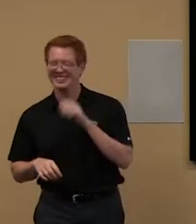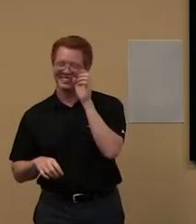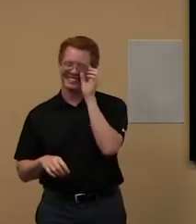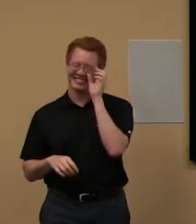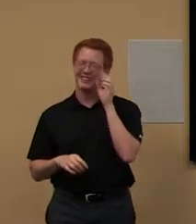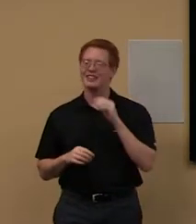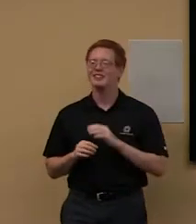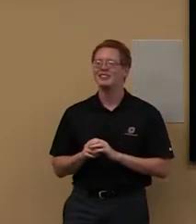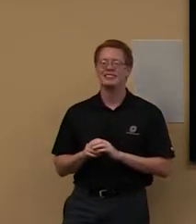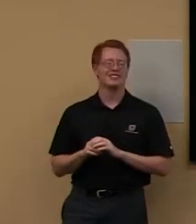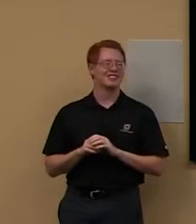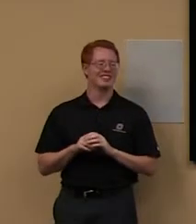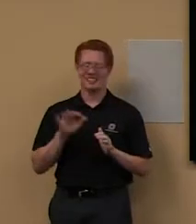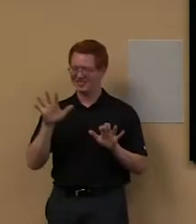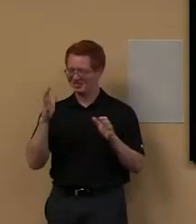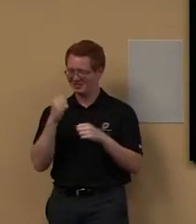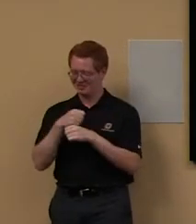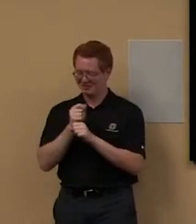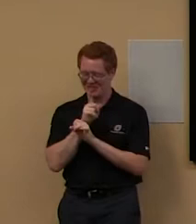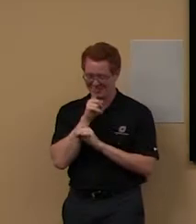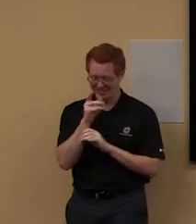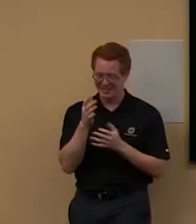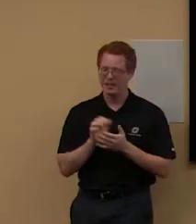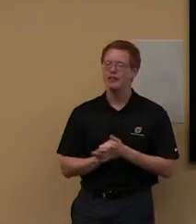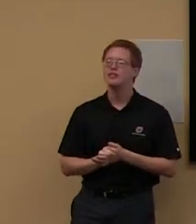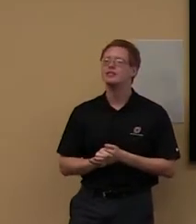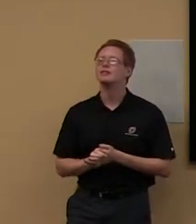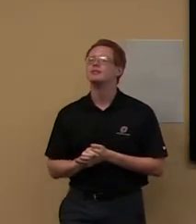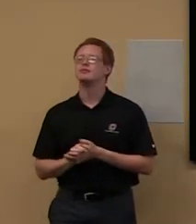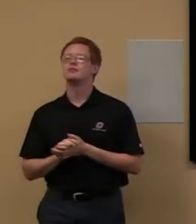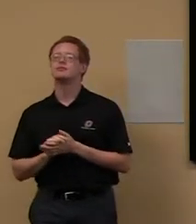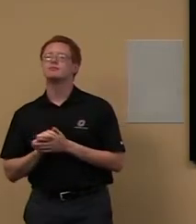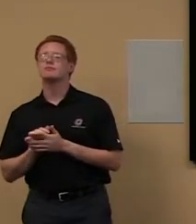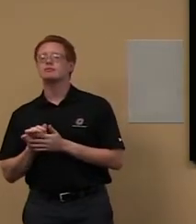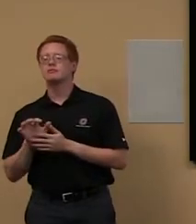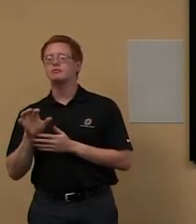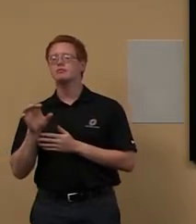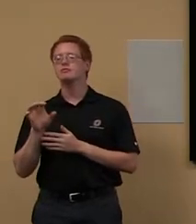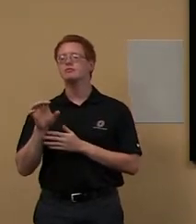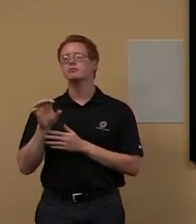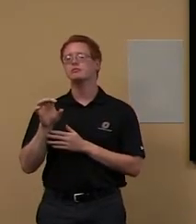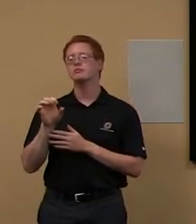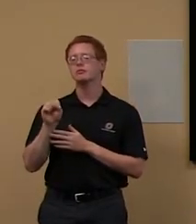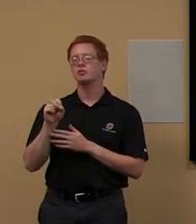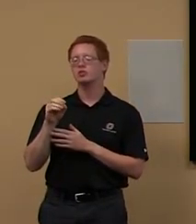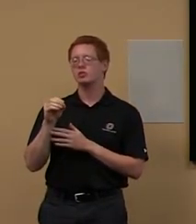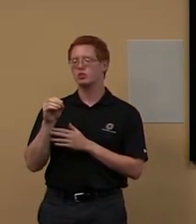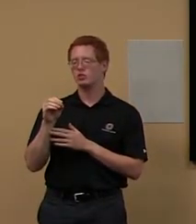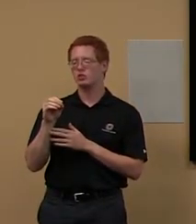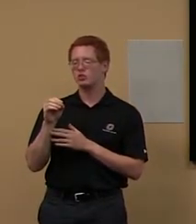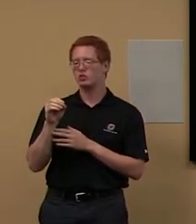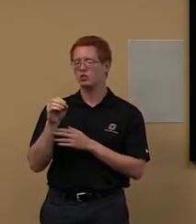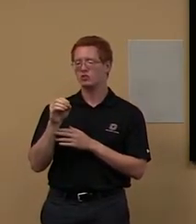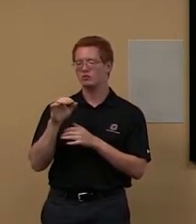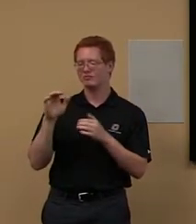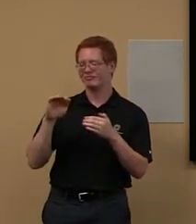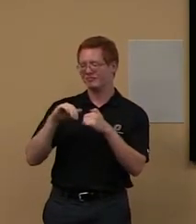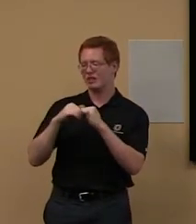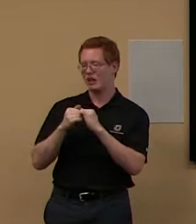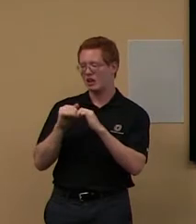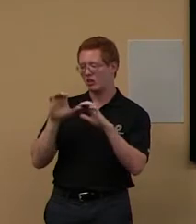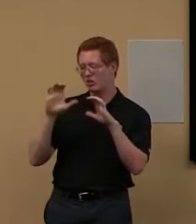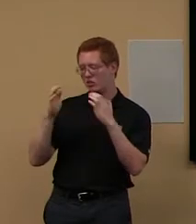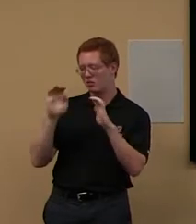That's fine. Just wanted to make sure. so, um, so, you know, we, we do